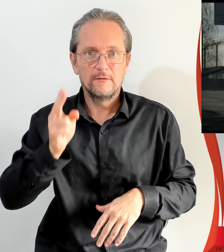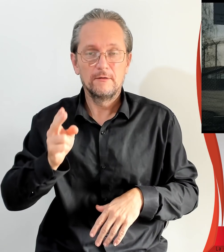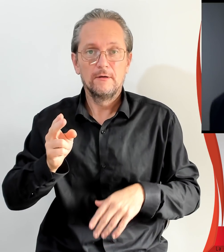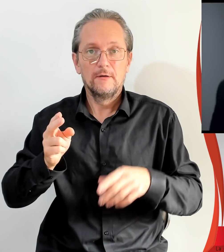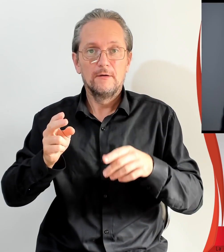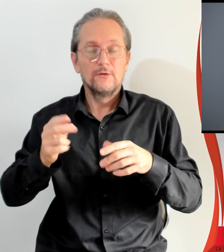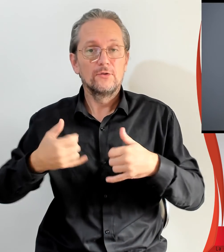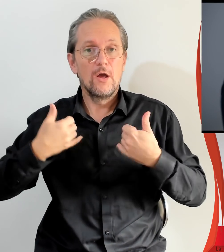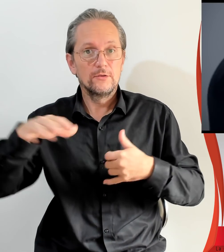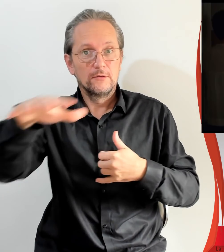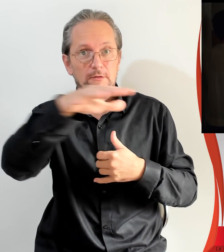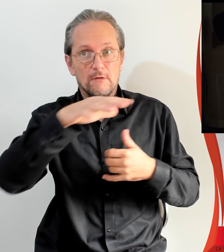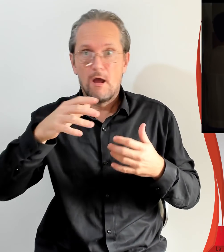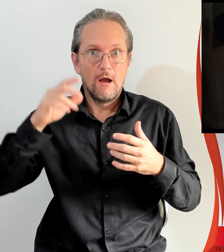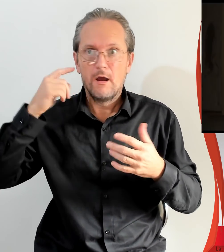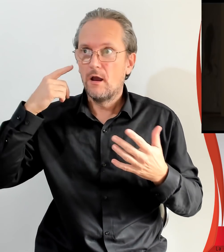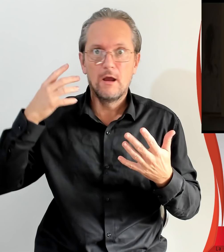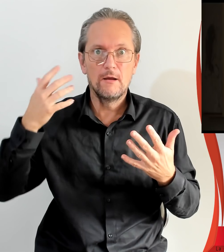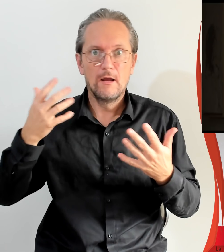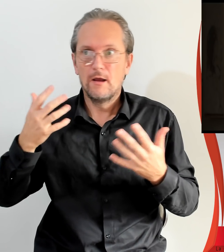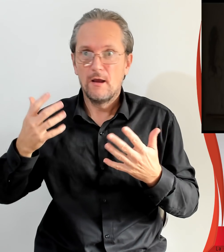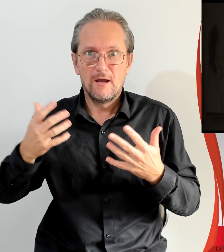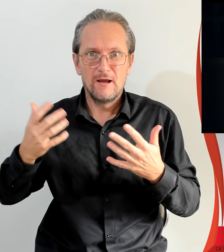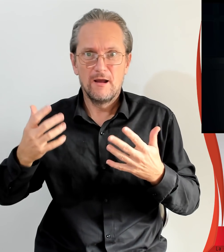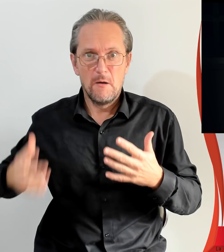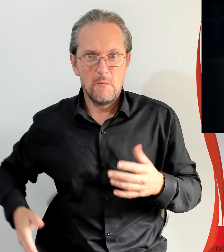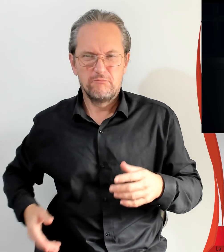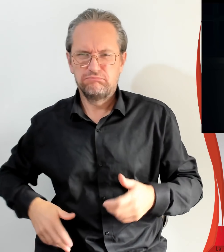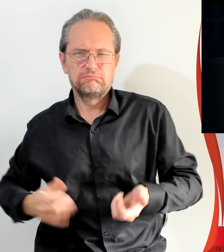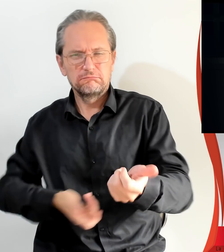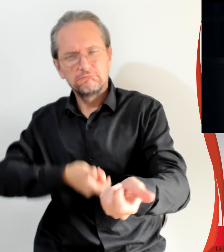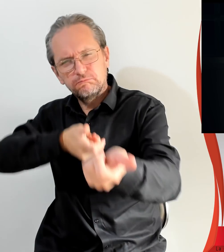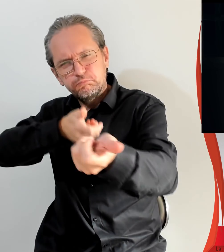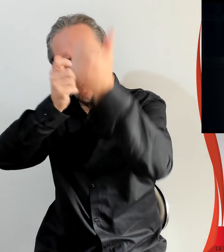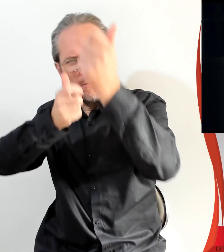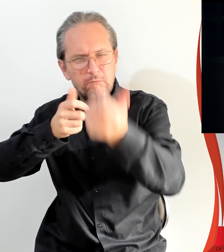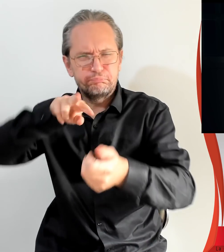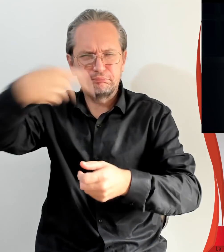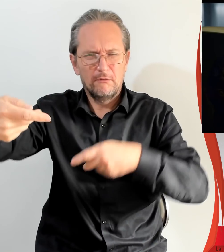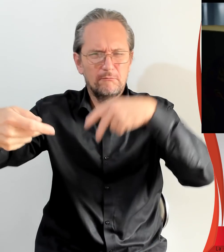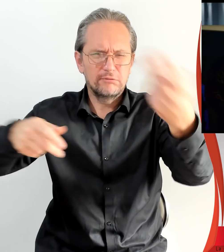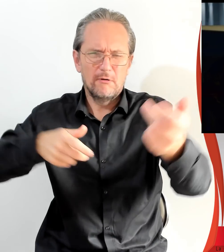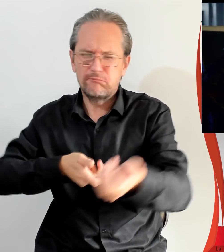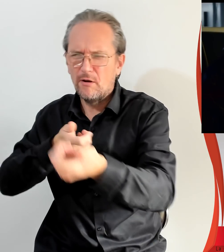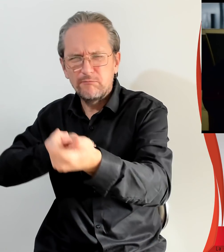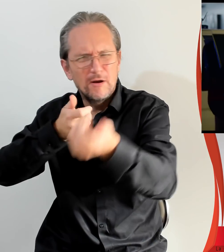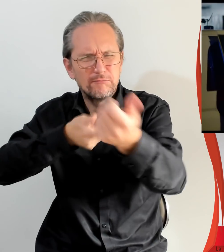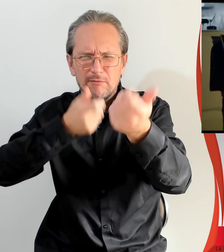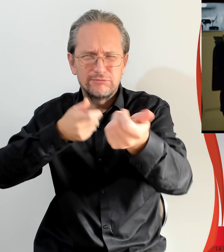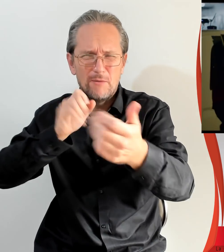person that arrested, he asked for me Why? Why? are witnesses I need to cross-examine Norway isn't on trial